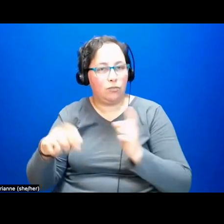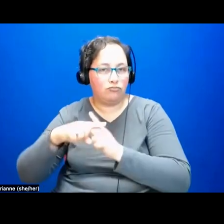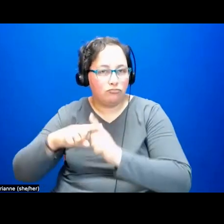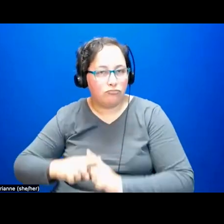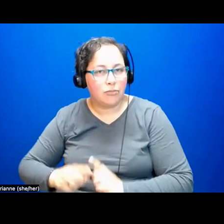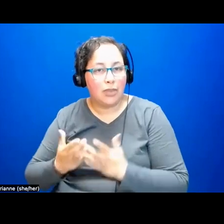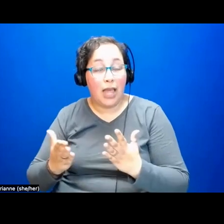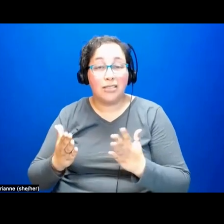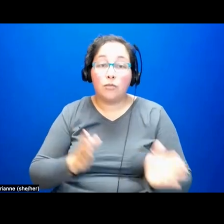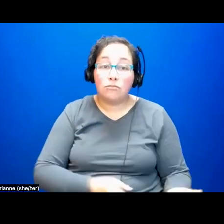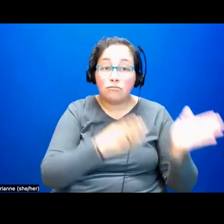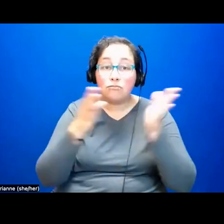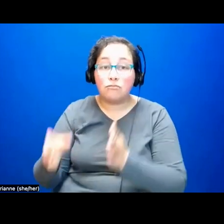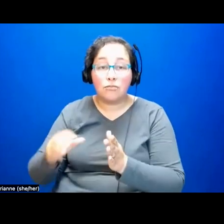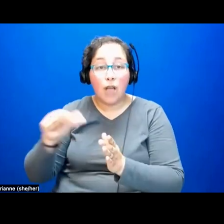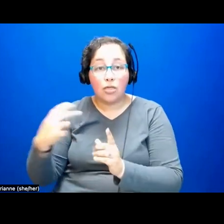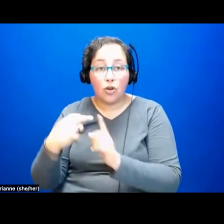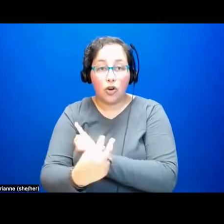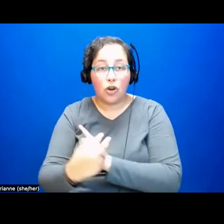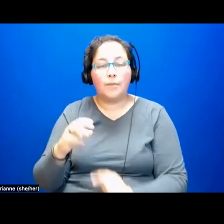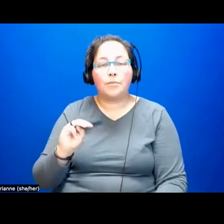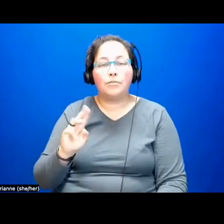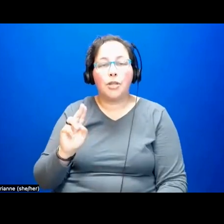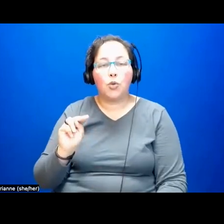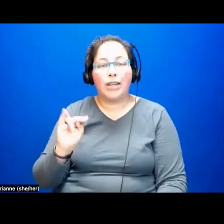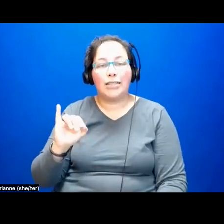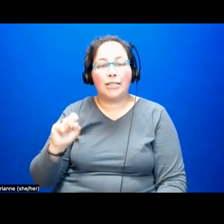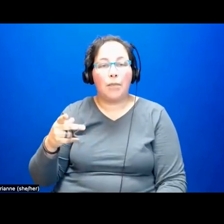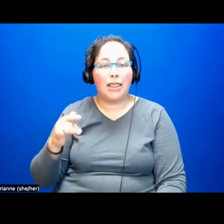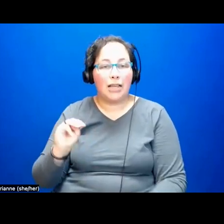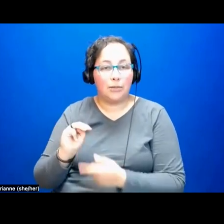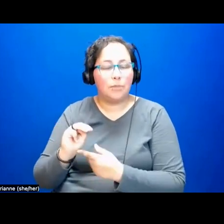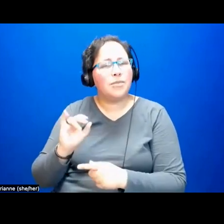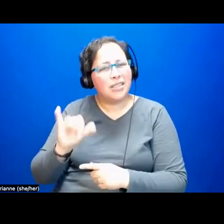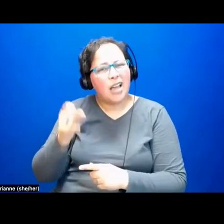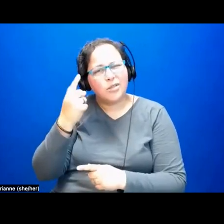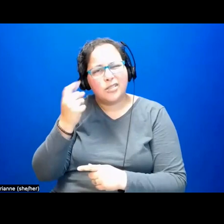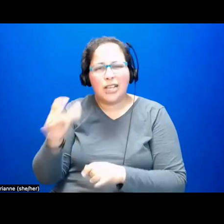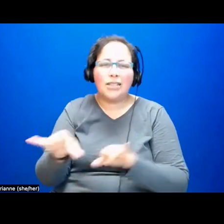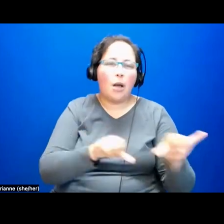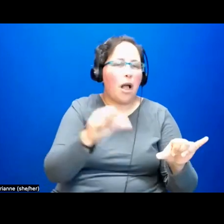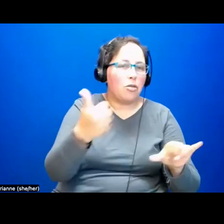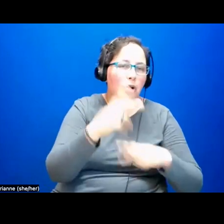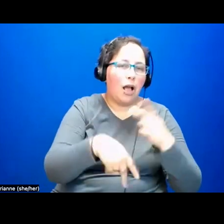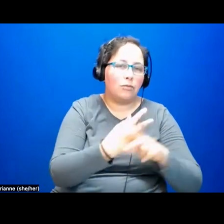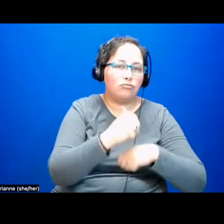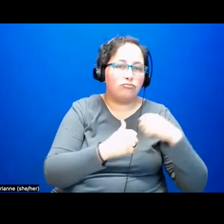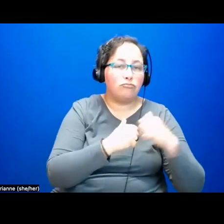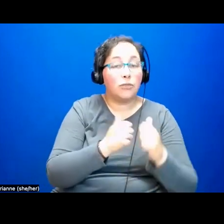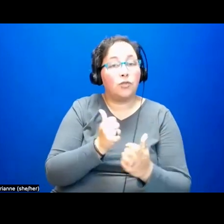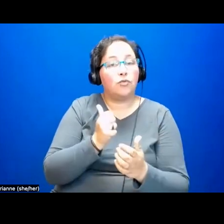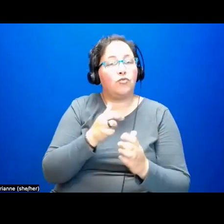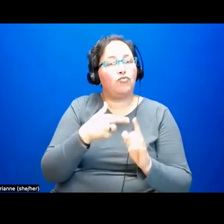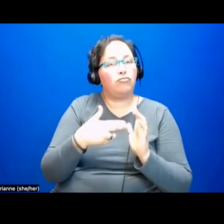municipalism, like any territorialized structure requires some kind of boundary